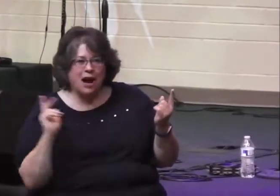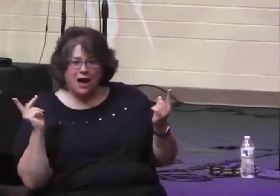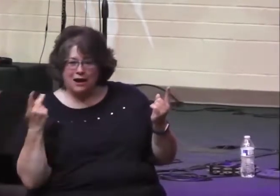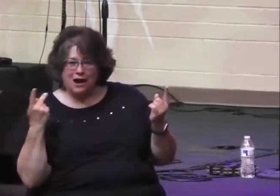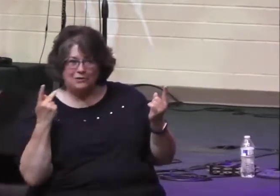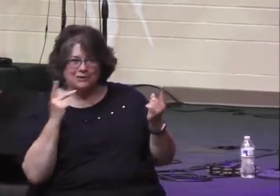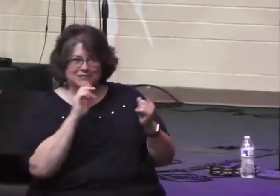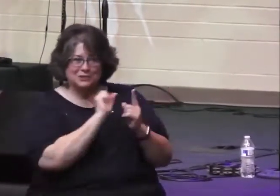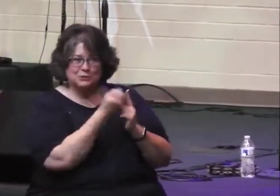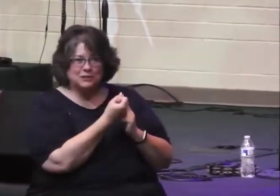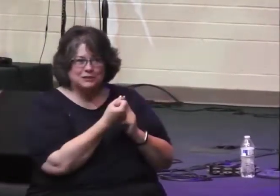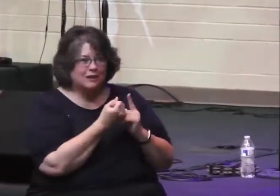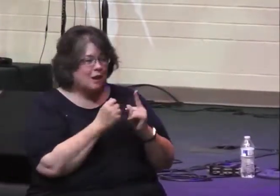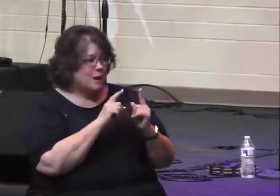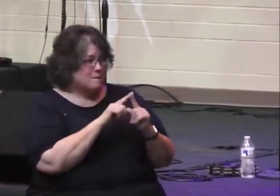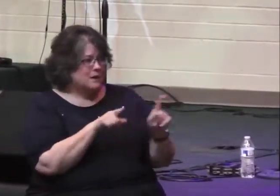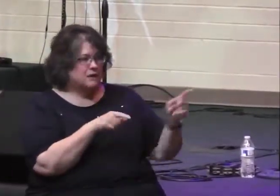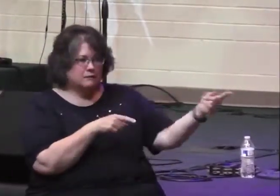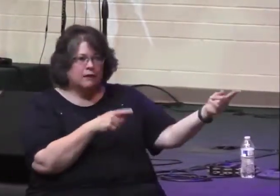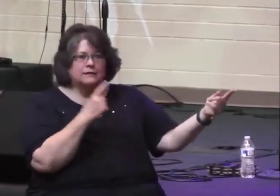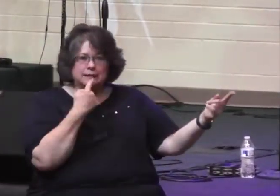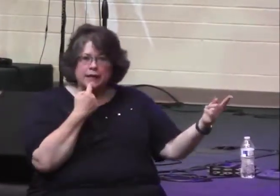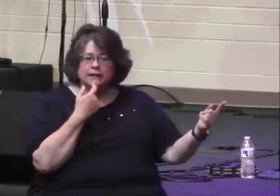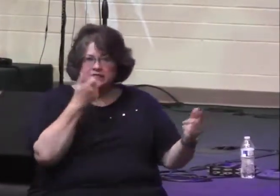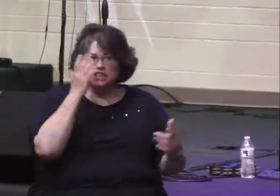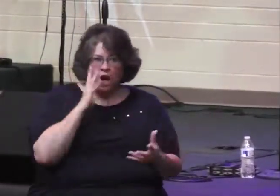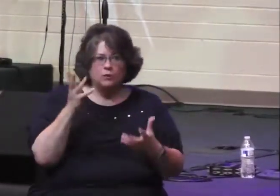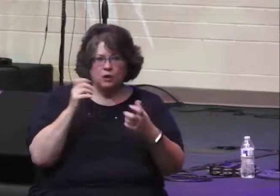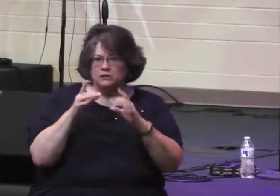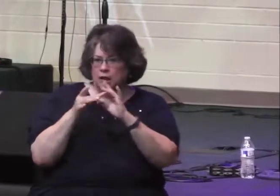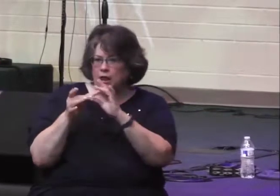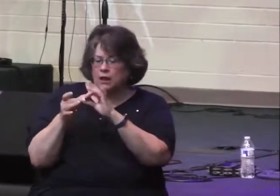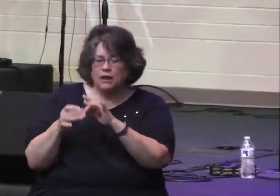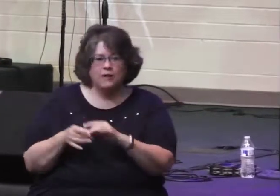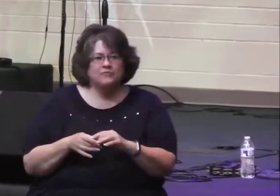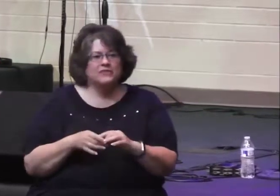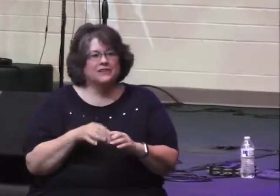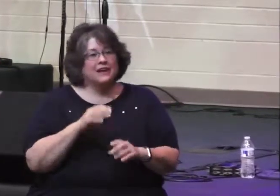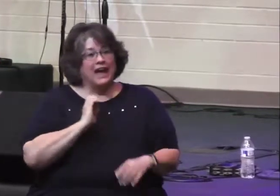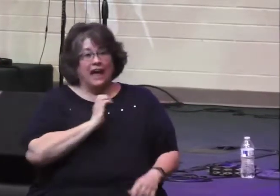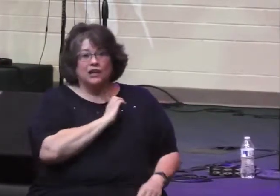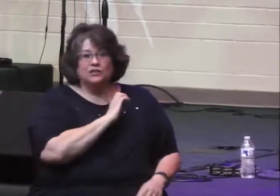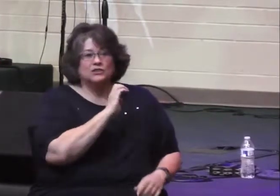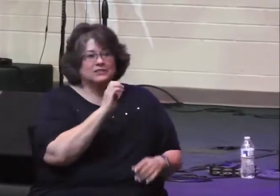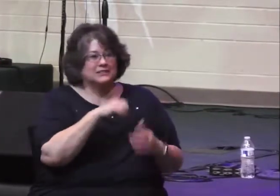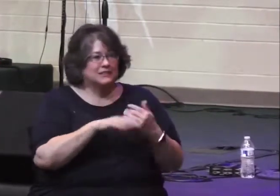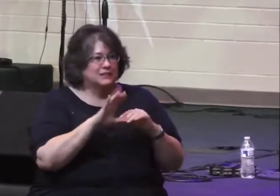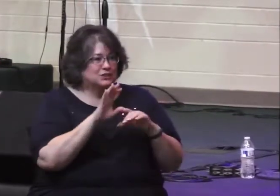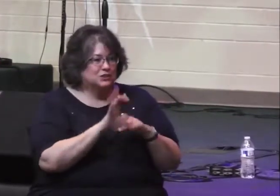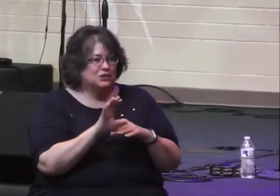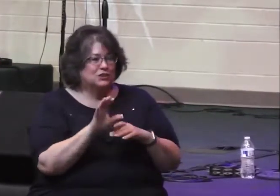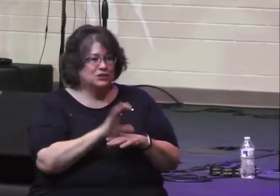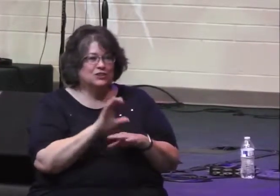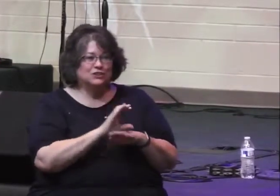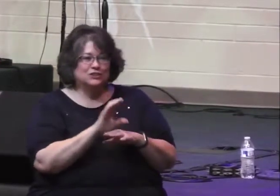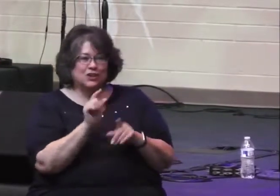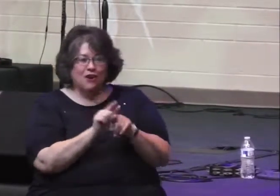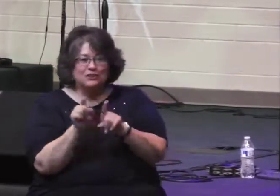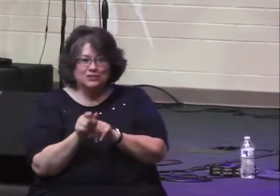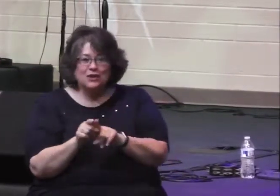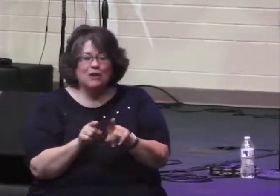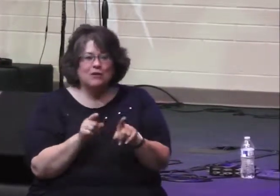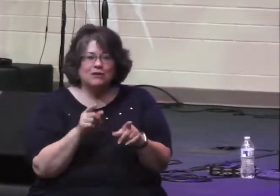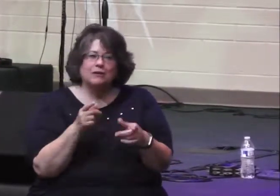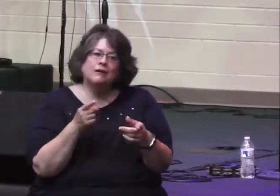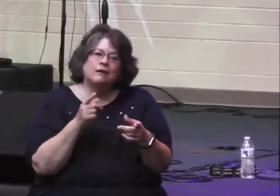And they had something to say that was just spot on. It was affirmed by our elders and more ways that I don't have time to